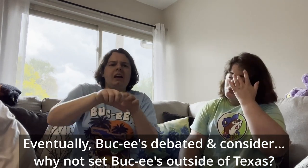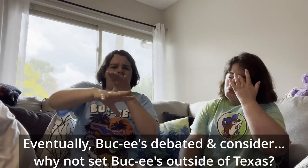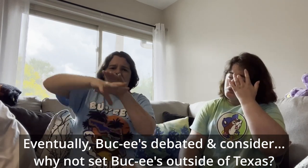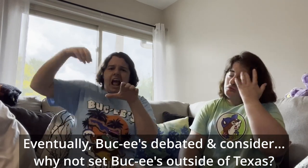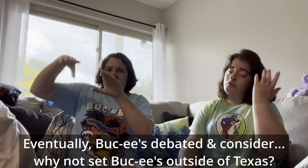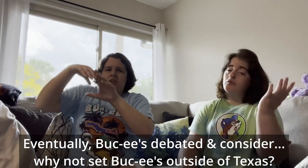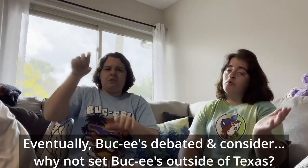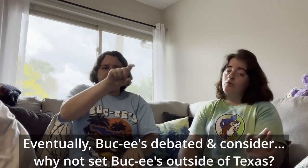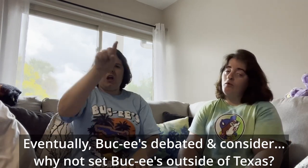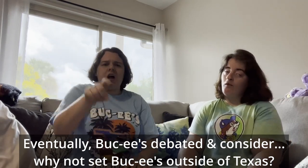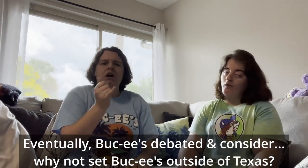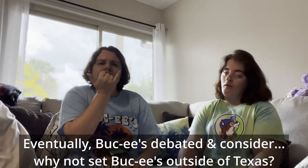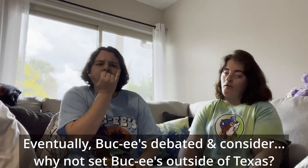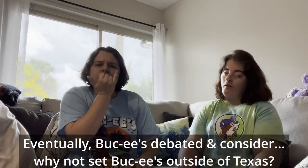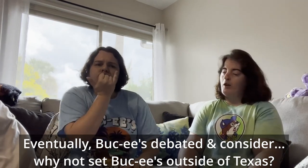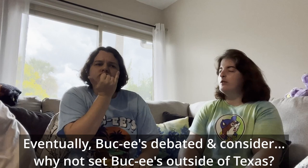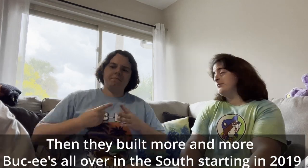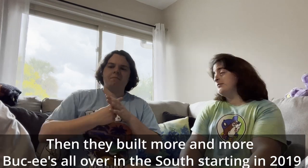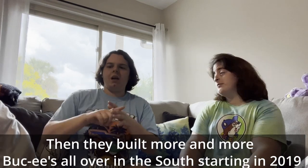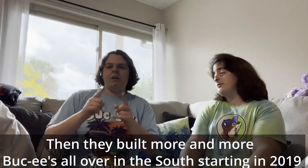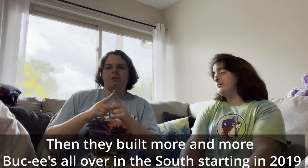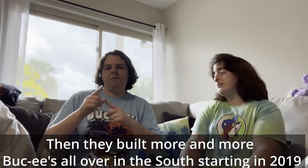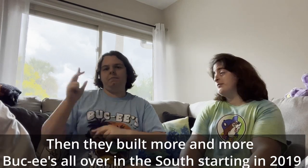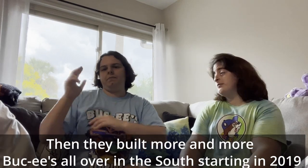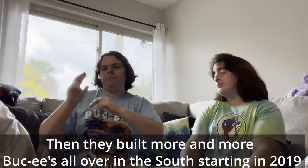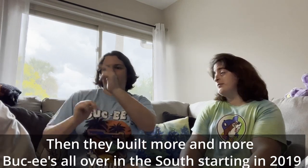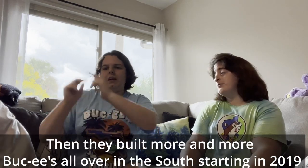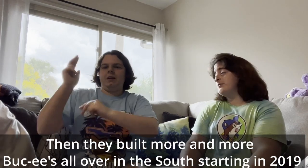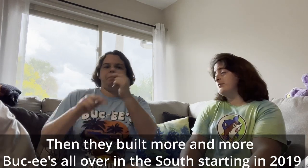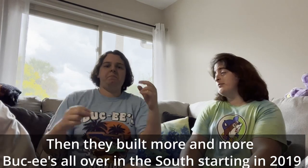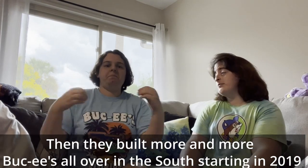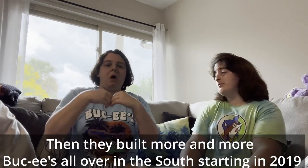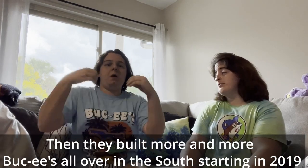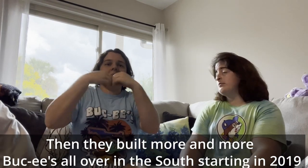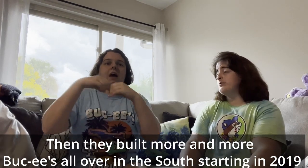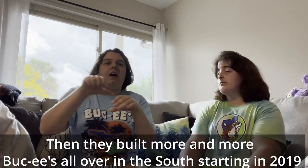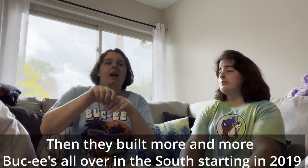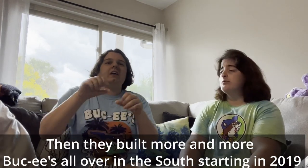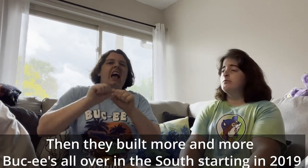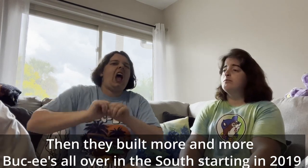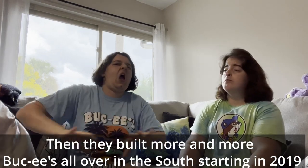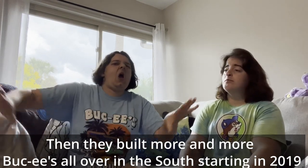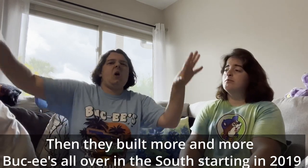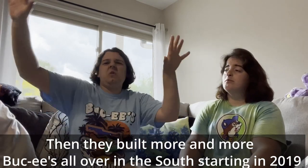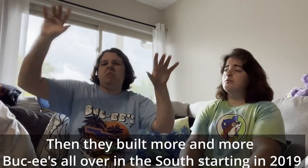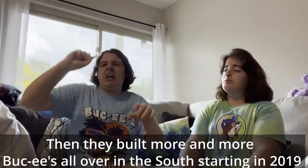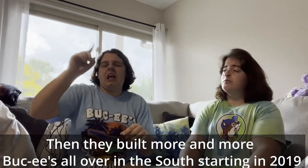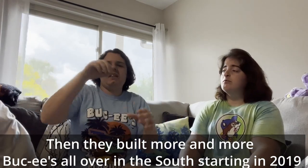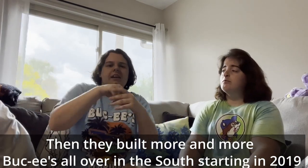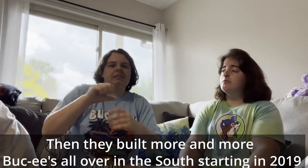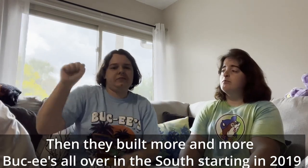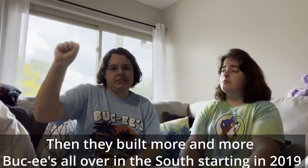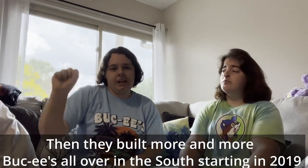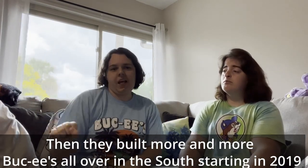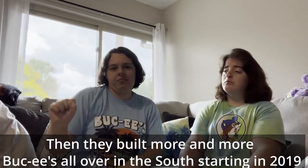about I'm going to about this. And I think that